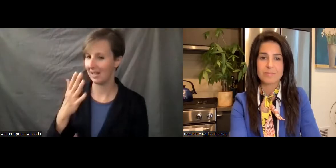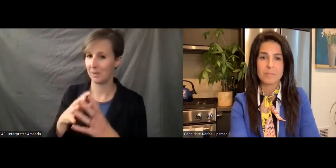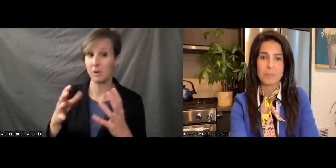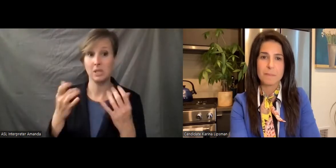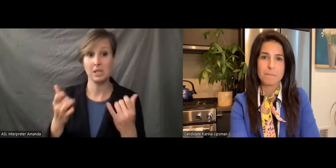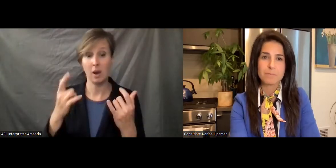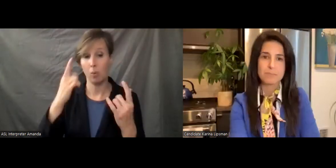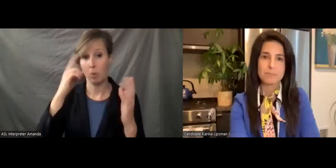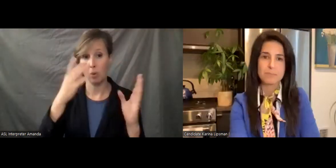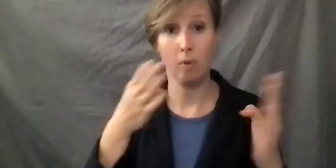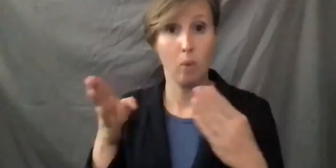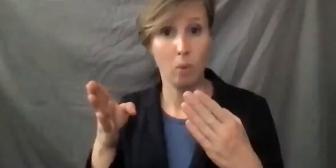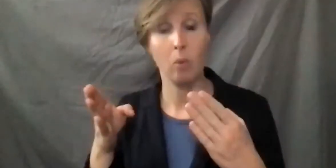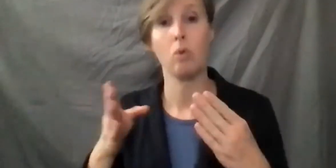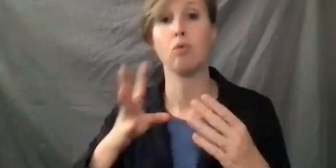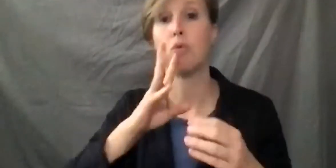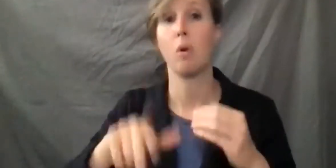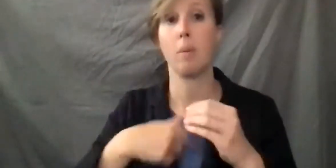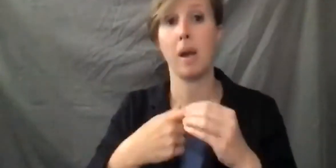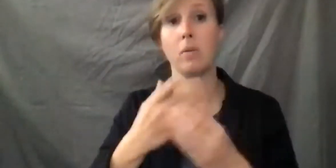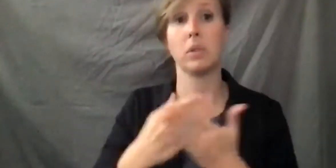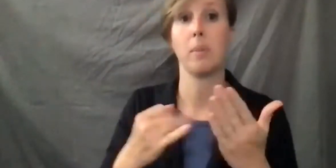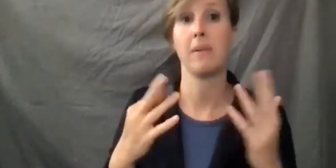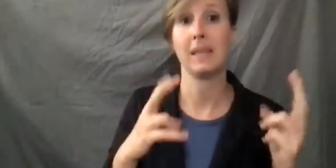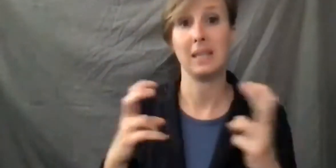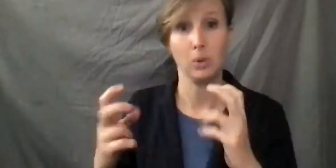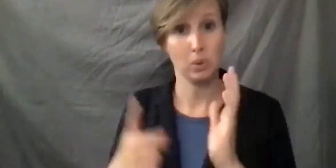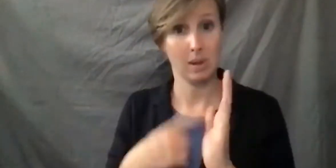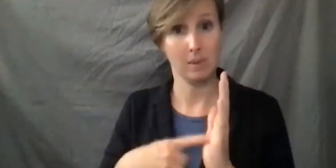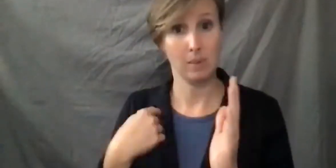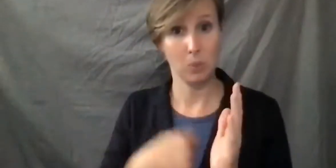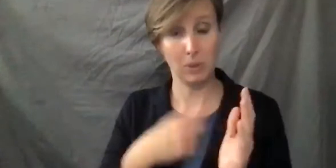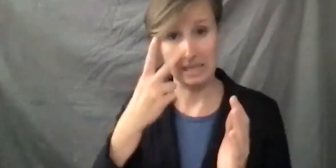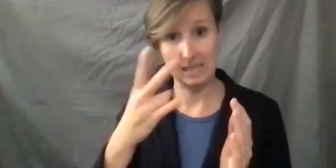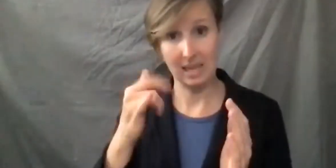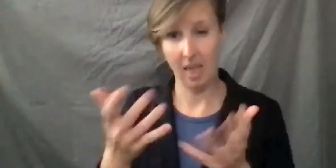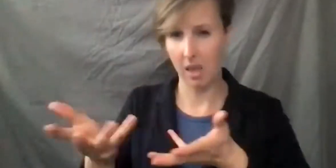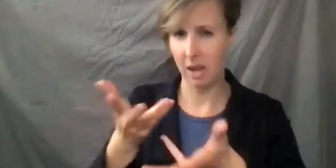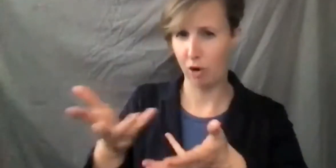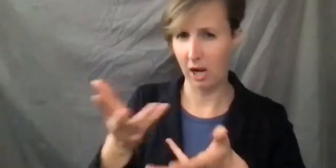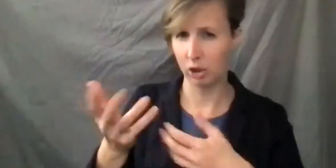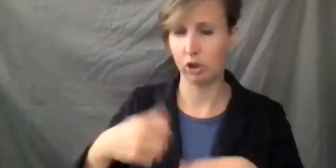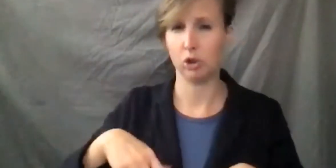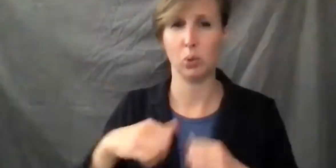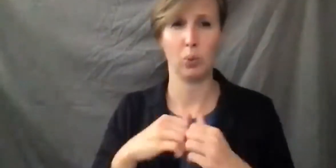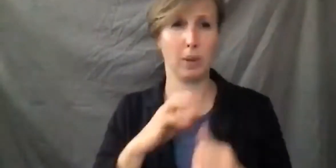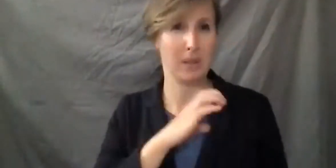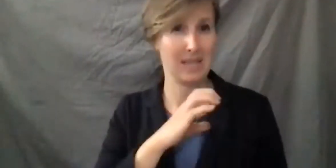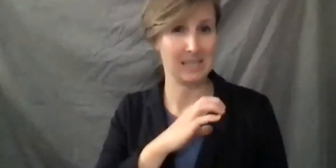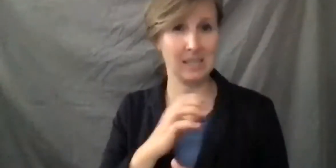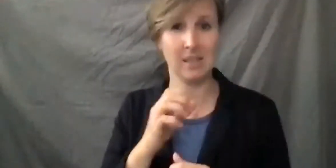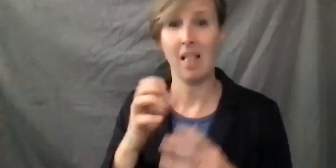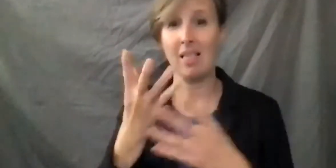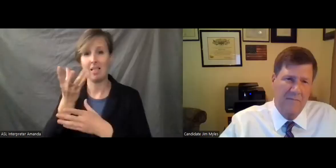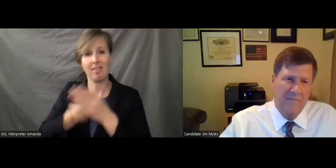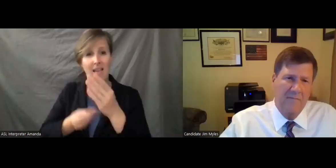change gears a little bit and talk about some of the issues that sometimes we see those justice interactions, which is a lack of other supports